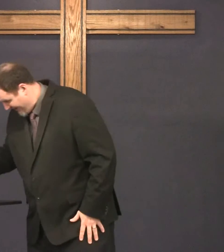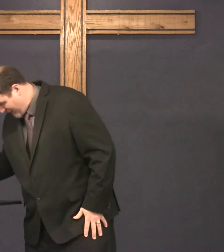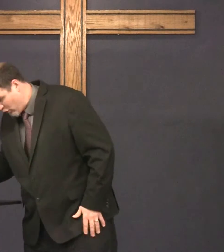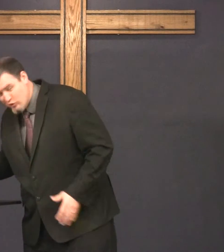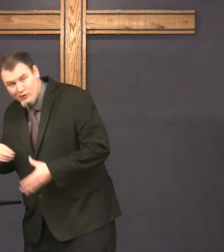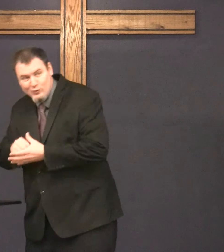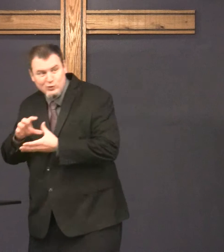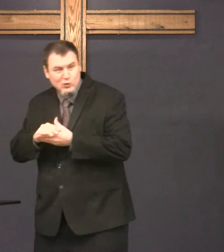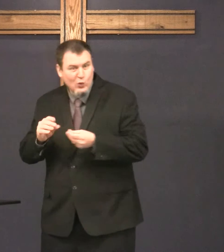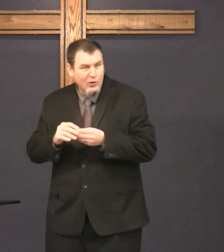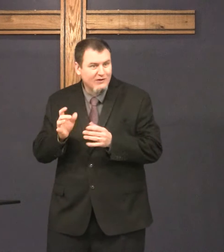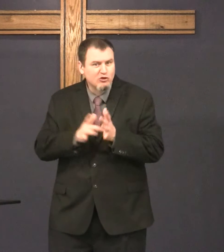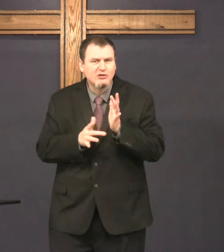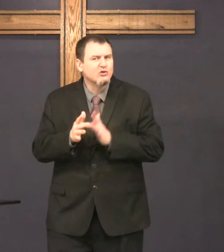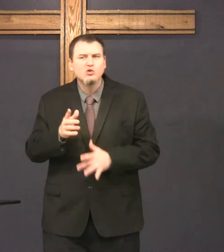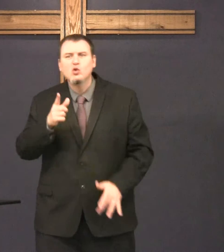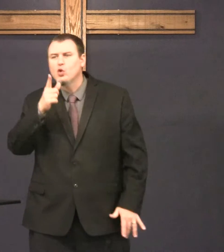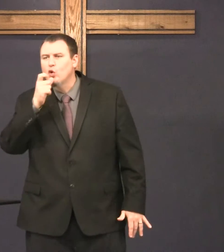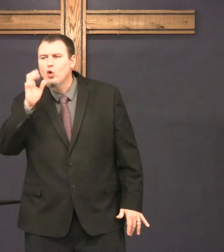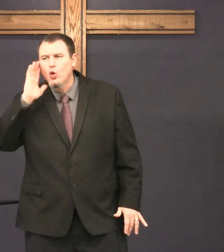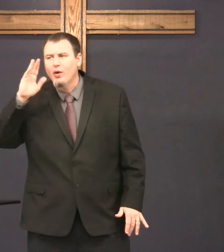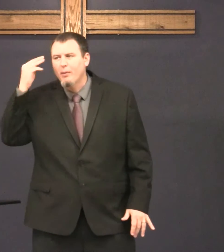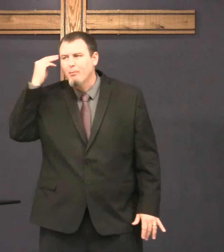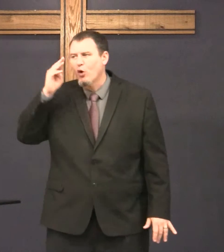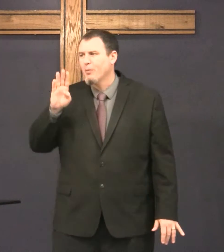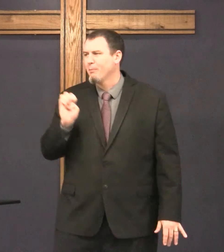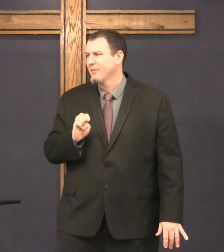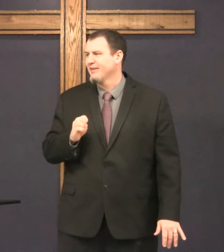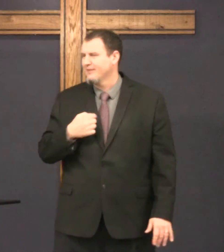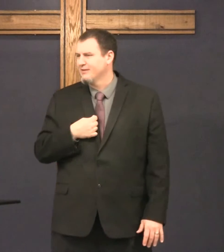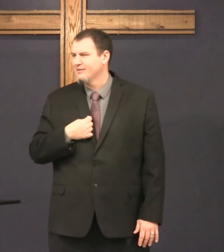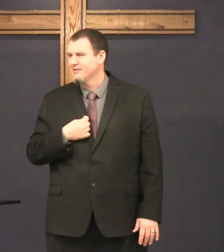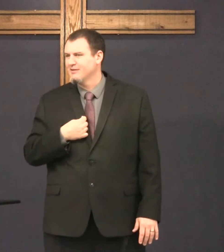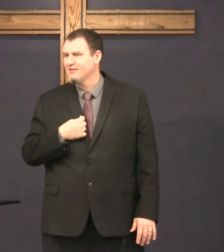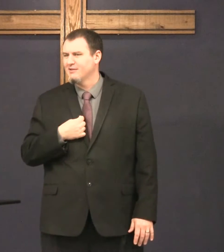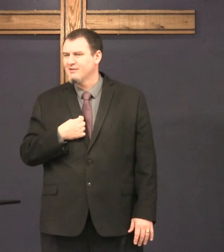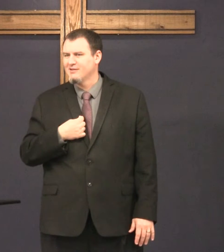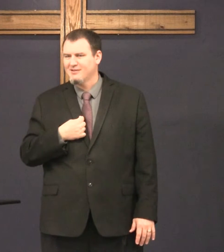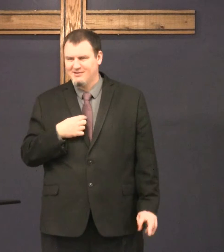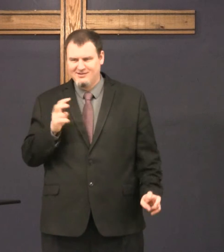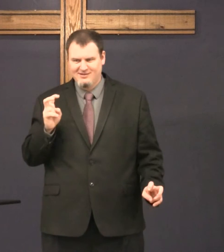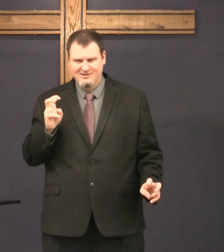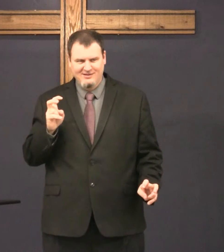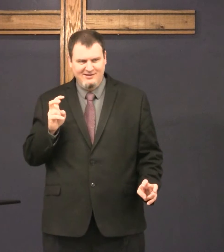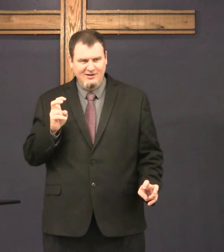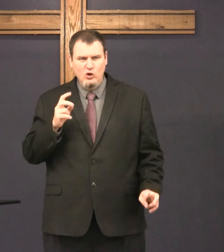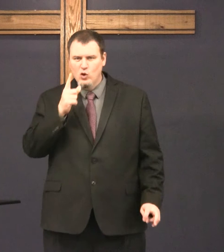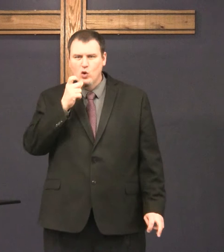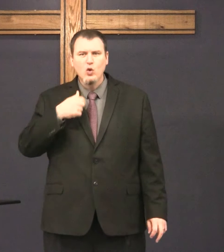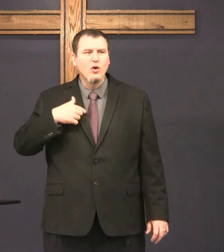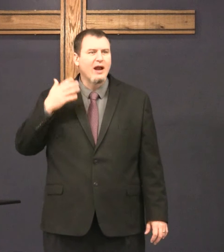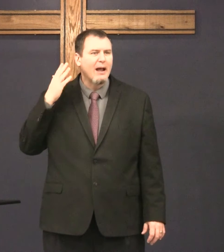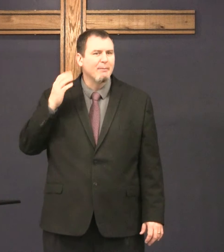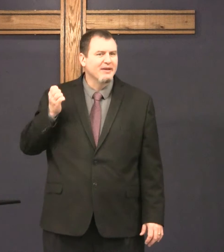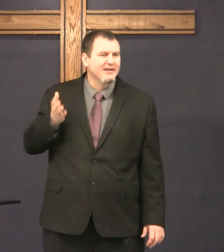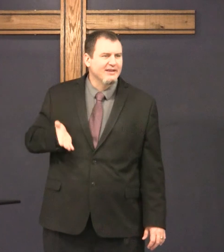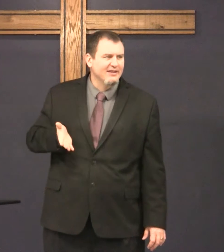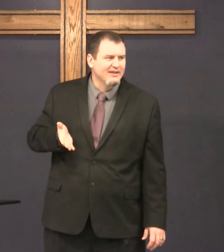But think if I was there in the story, Who would Mark? Who would I be? Who would I